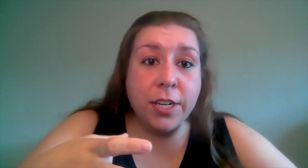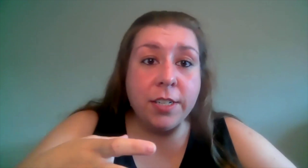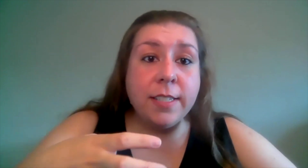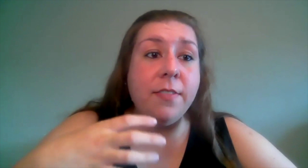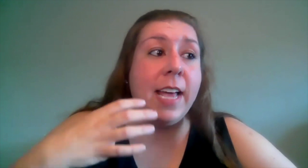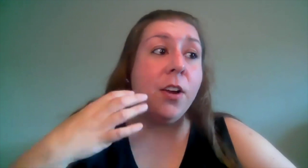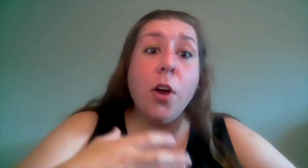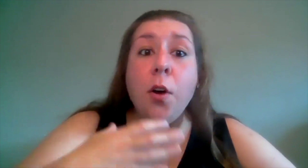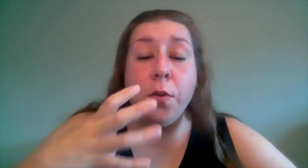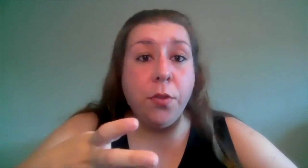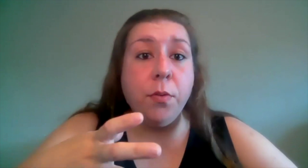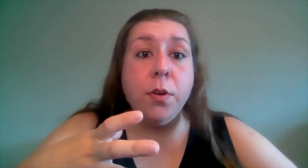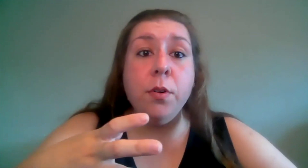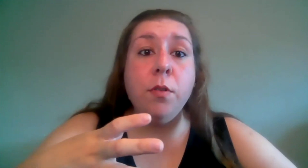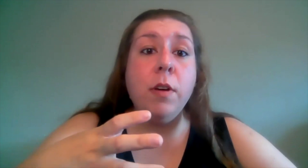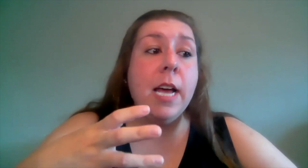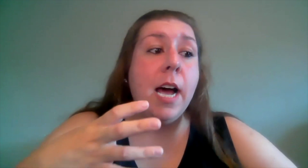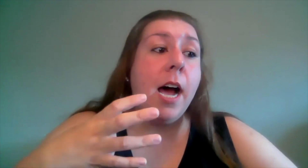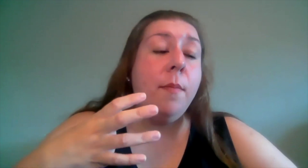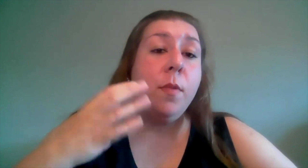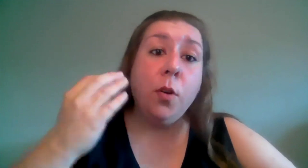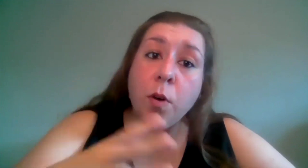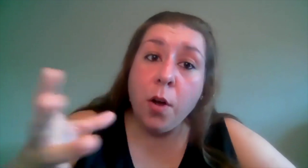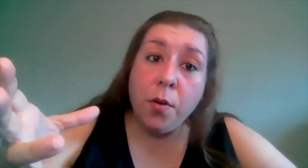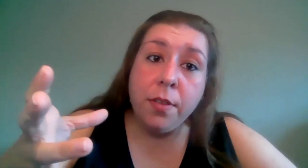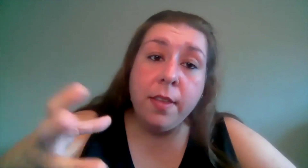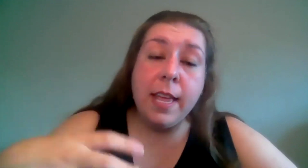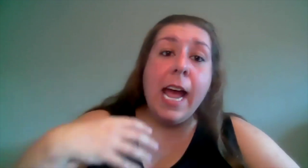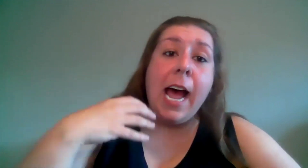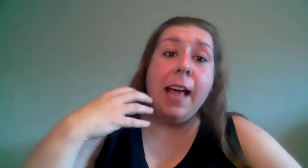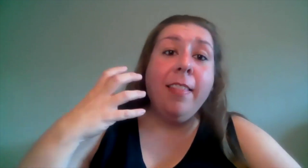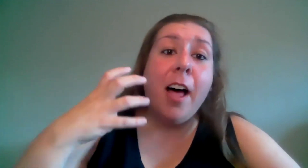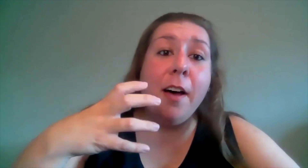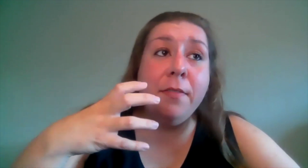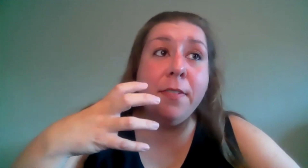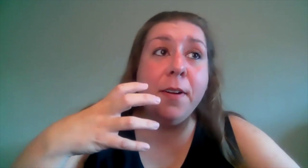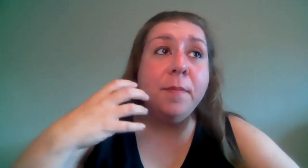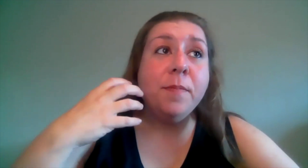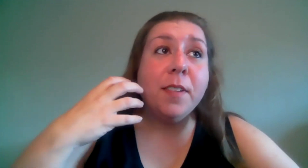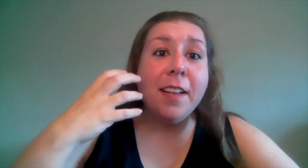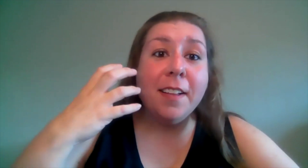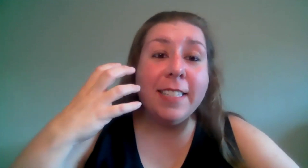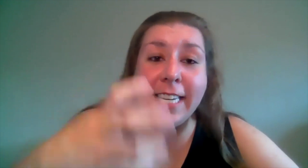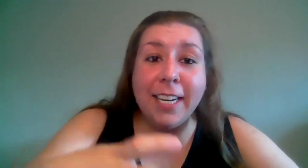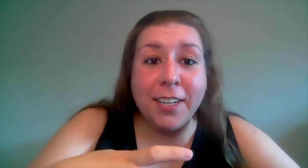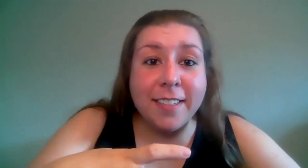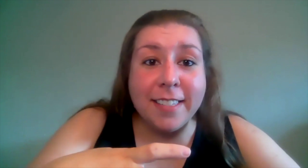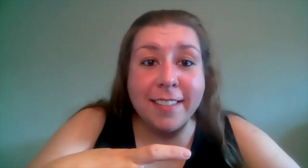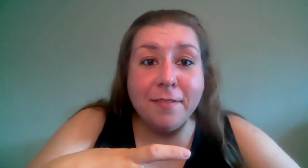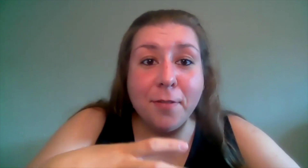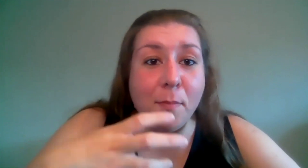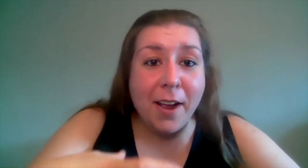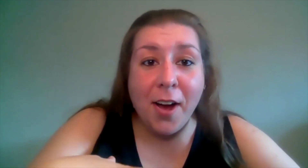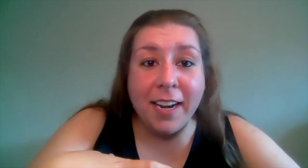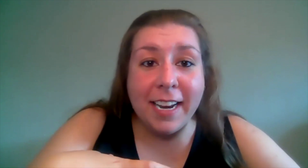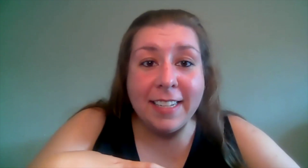that go through um growth i love tears from my audience